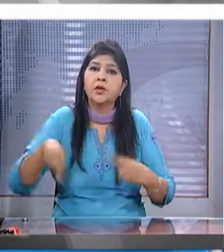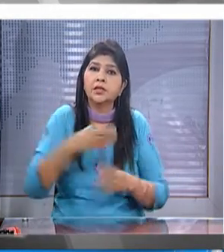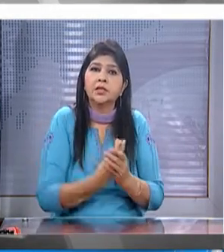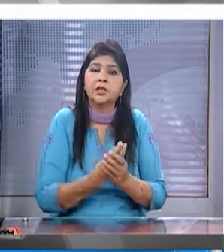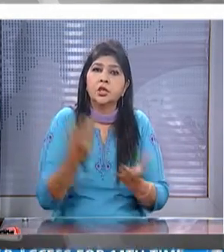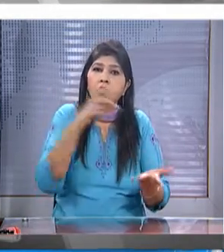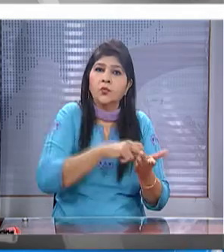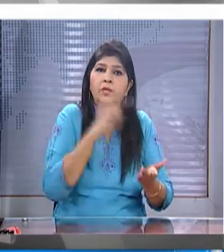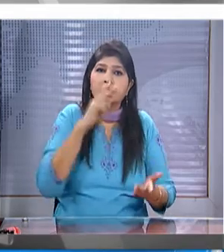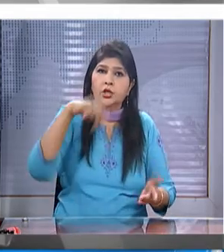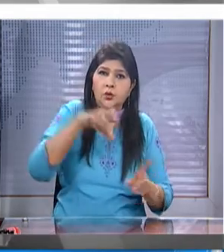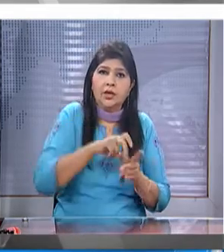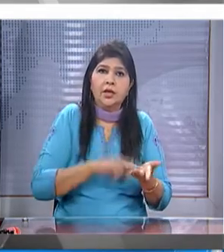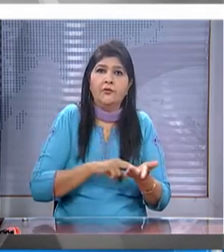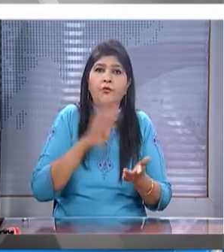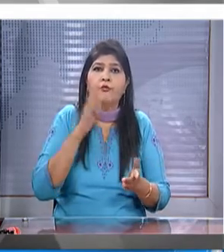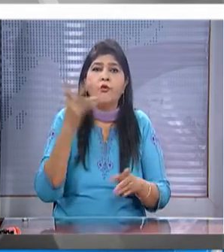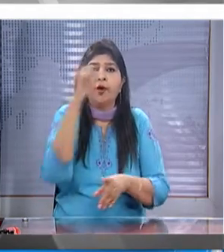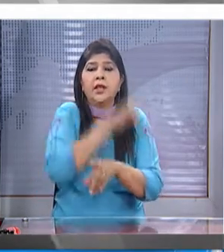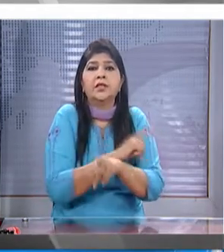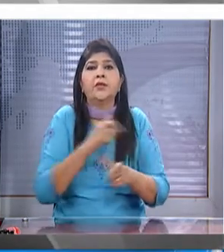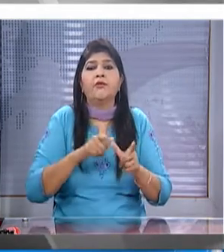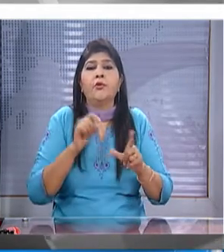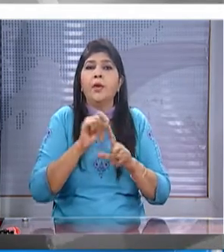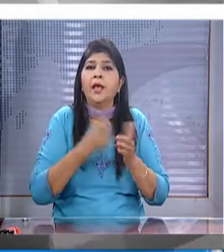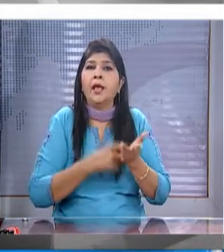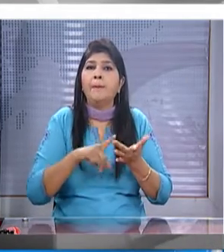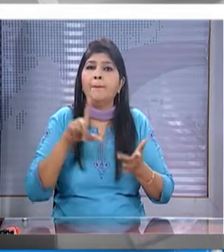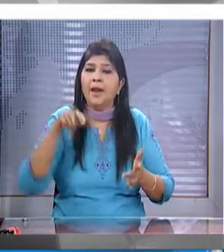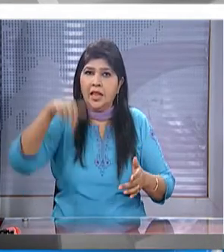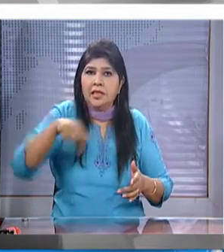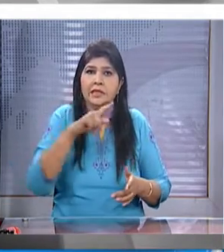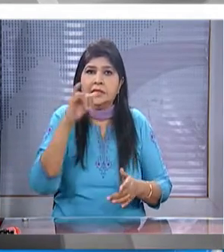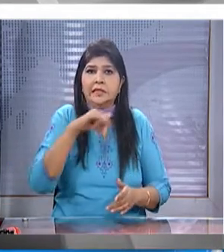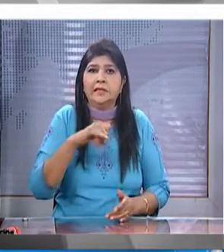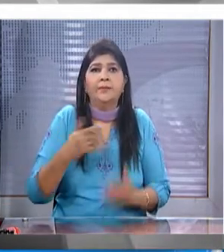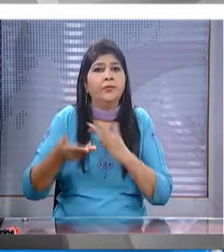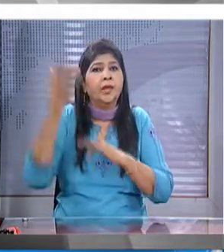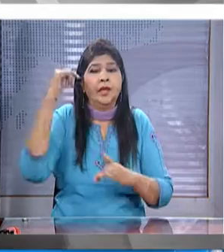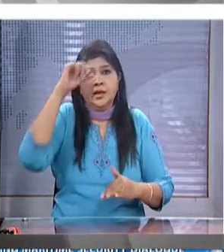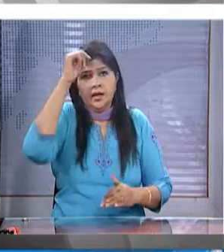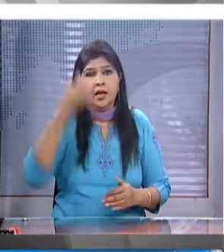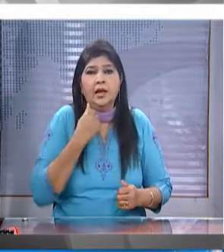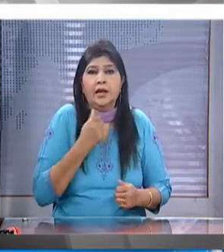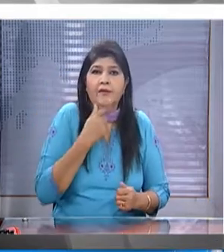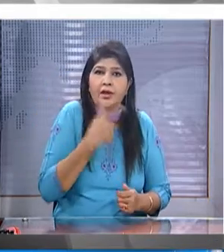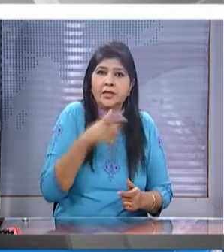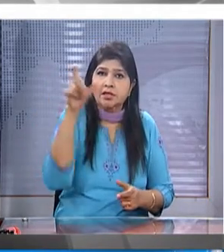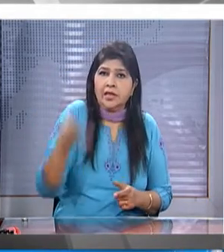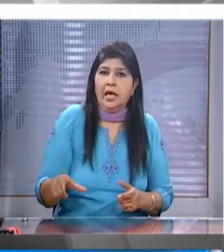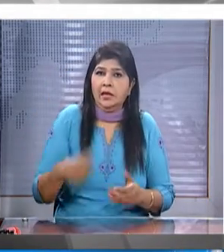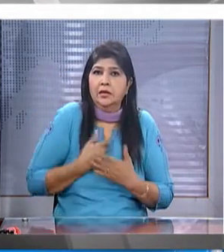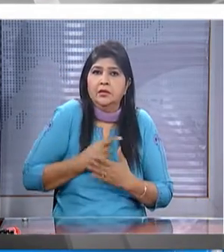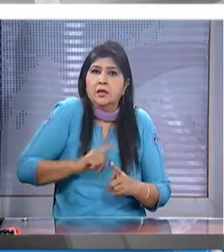was scheduled to visit new delhi for four days from april 16. earlier india had toughened its stand